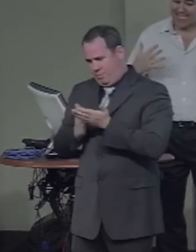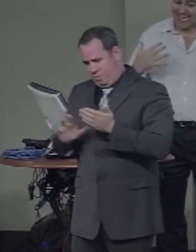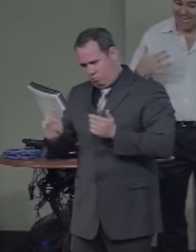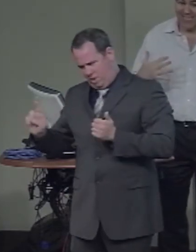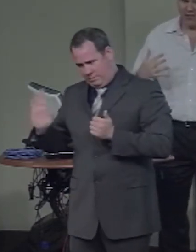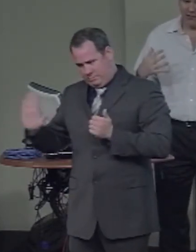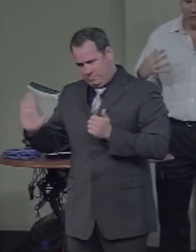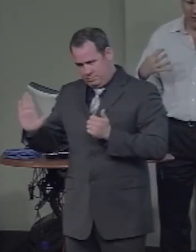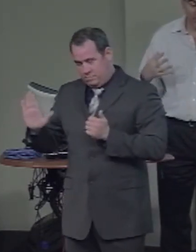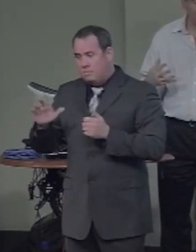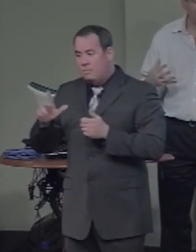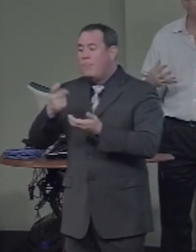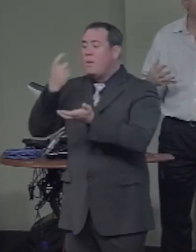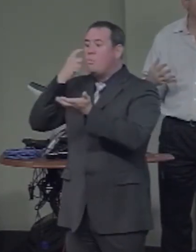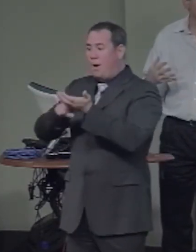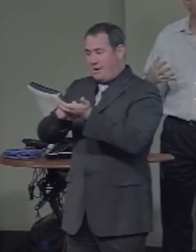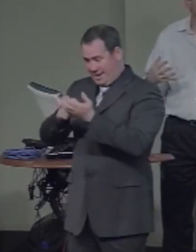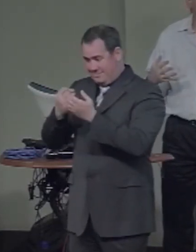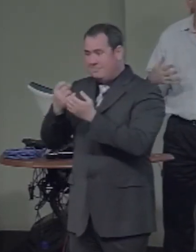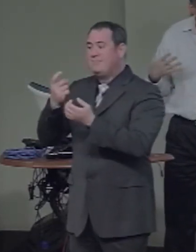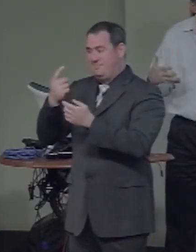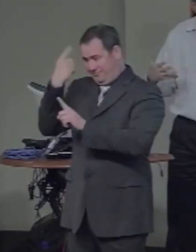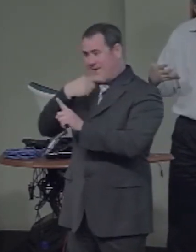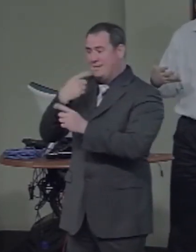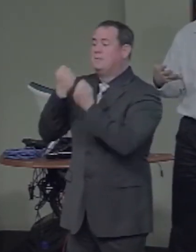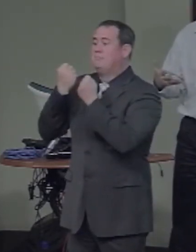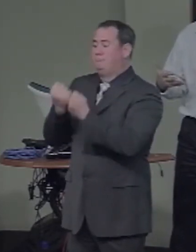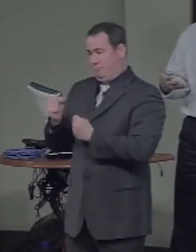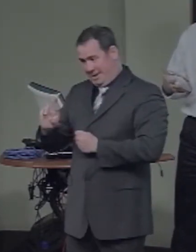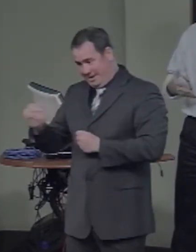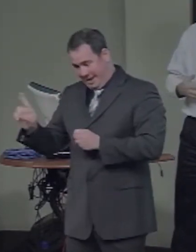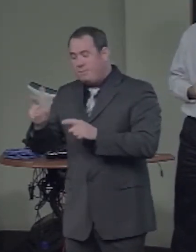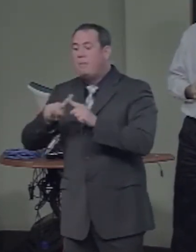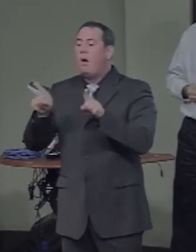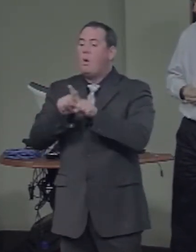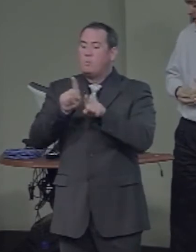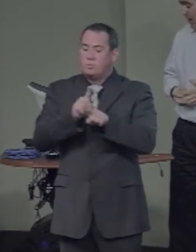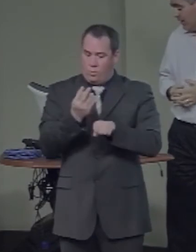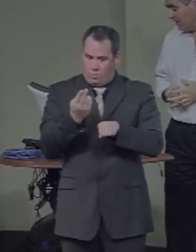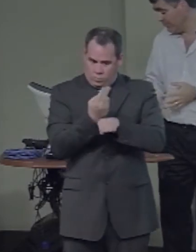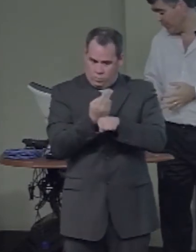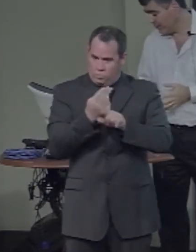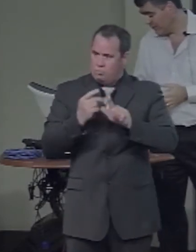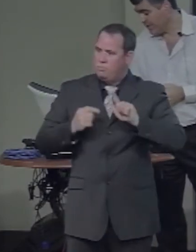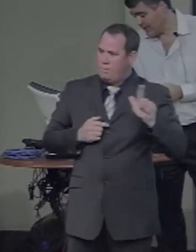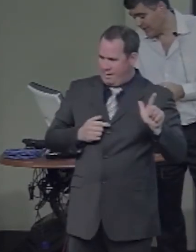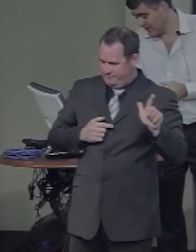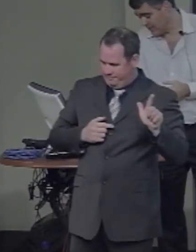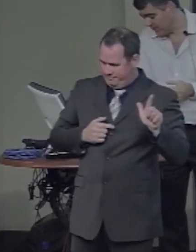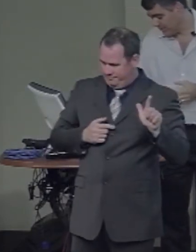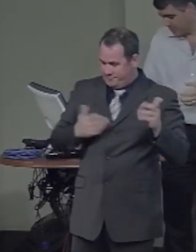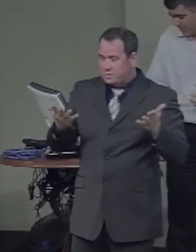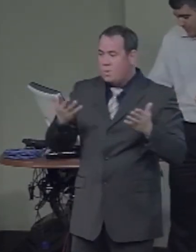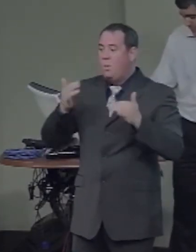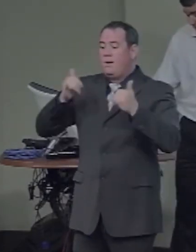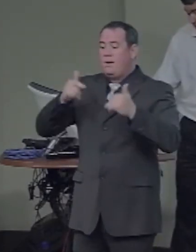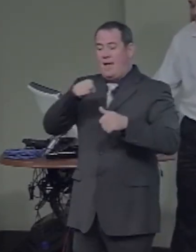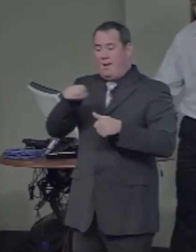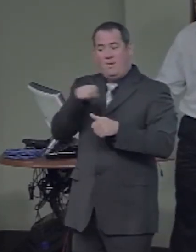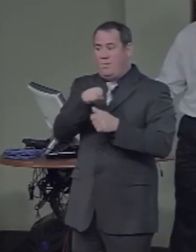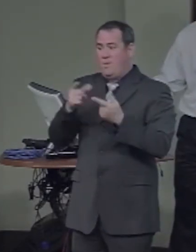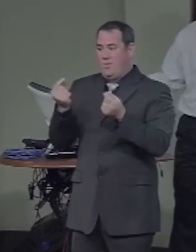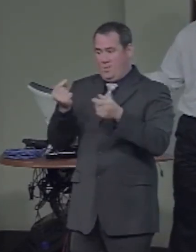that that kind of organization actually can explain the empirical findings that we observe